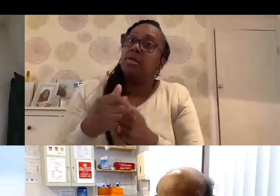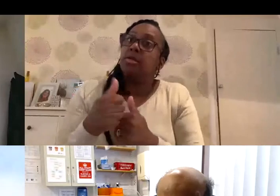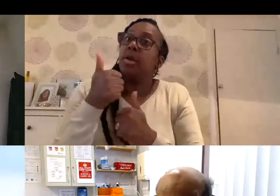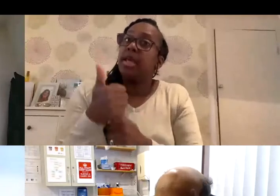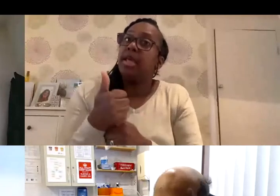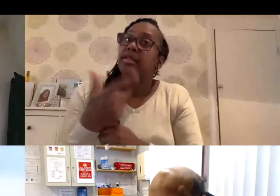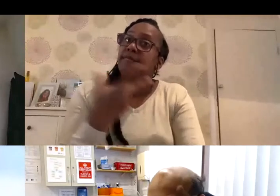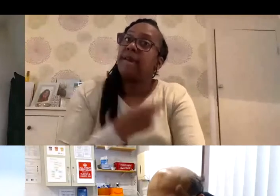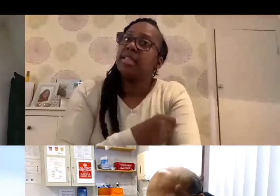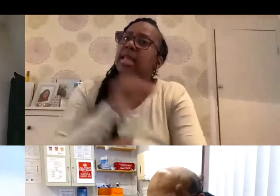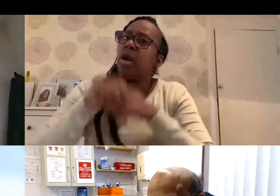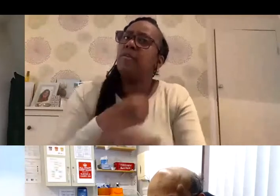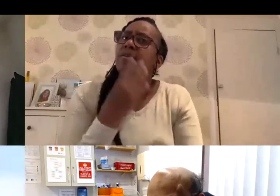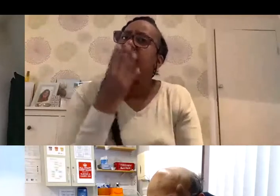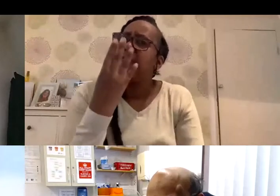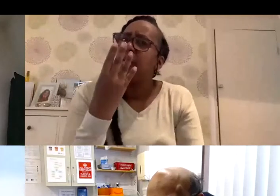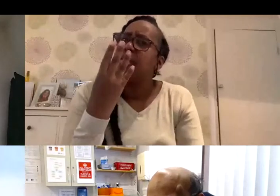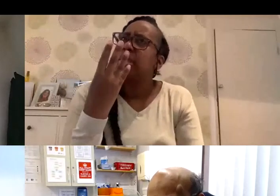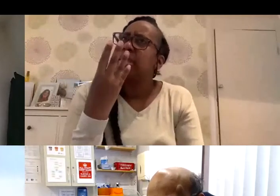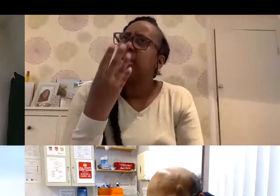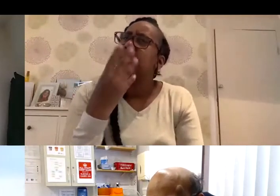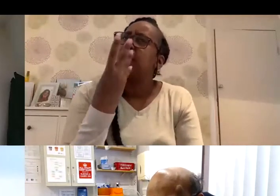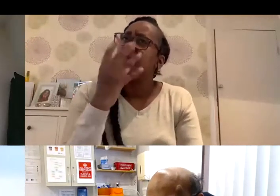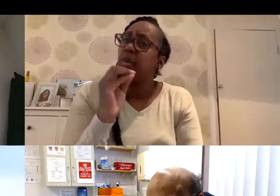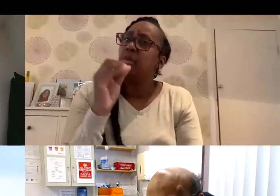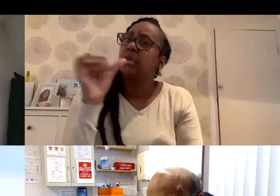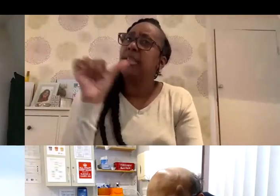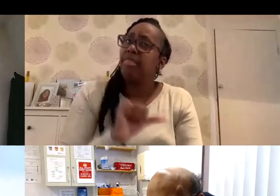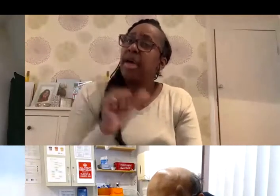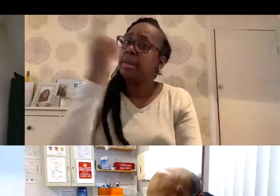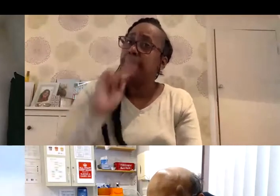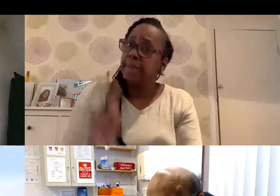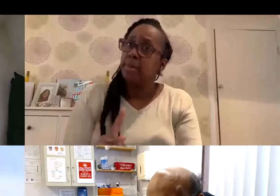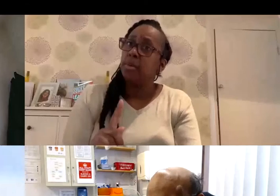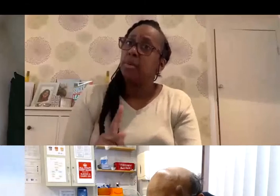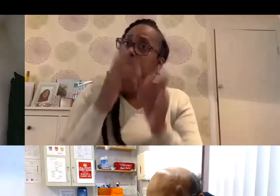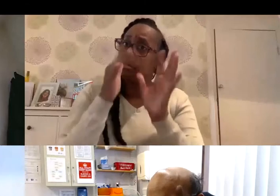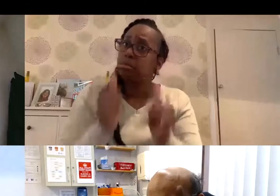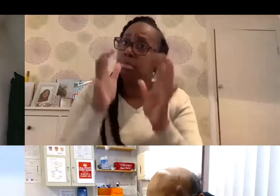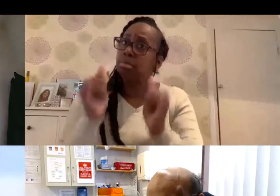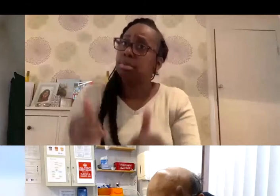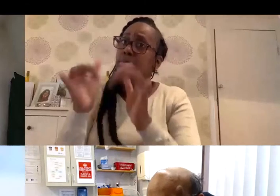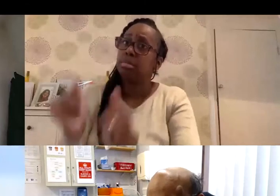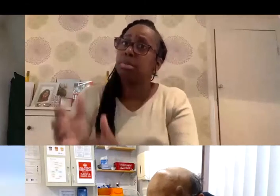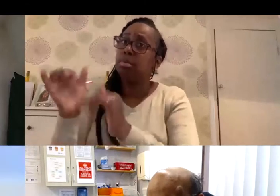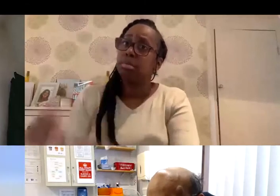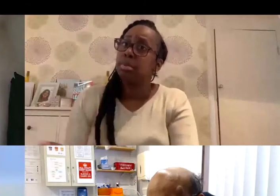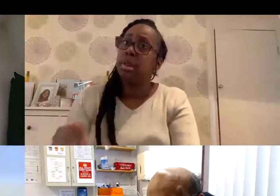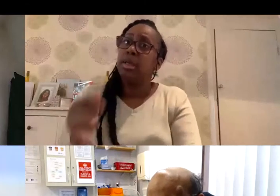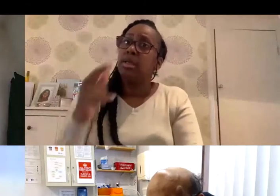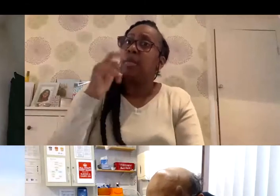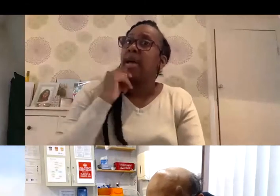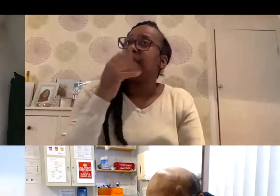people in the trial. I was watching something where a clinician was talking about clinical trials. And one thing he said was, you know, a lot of trials have about 5